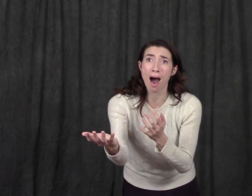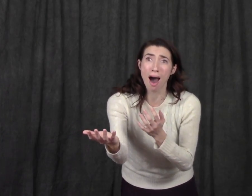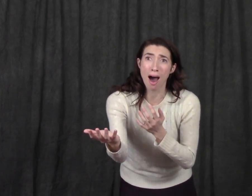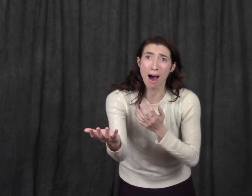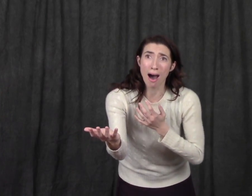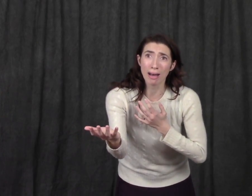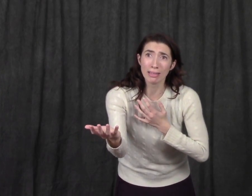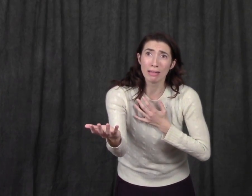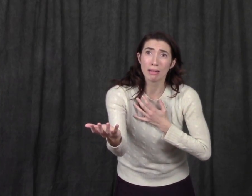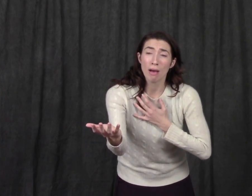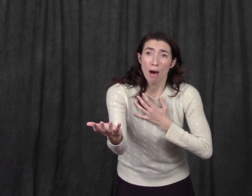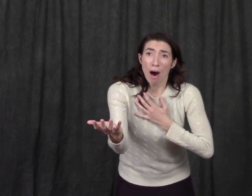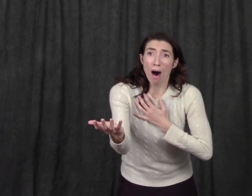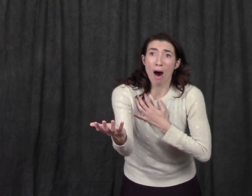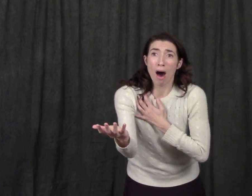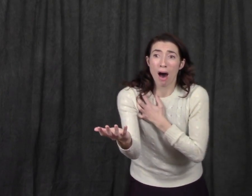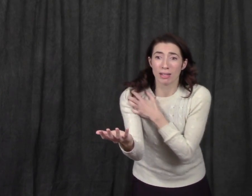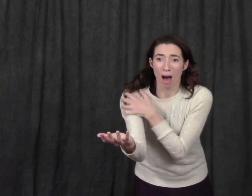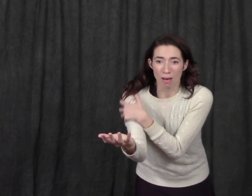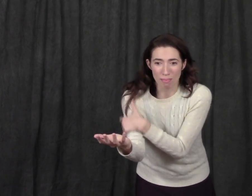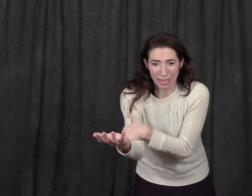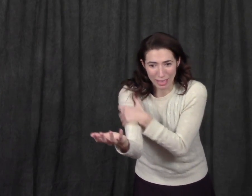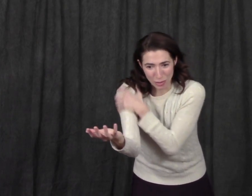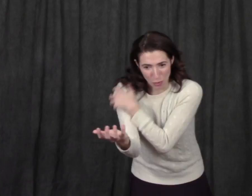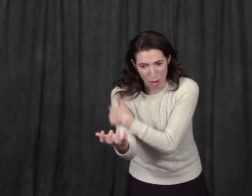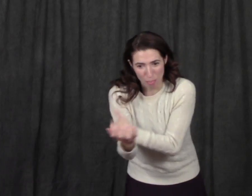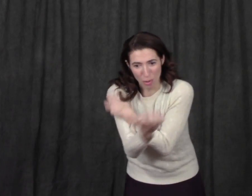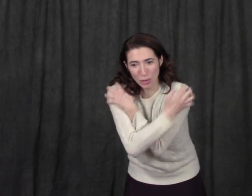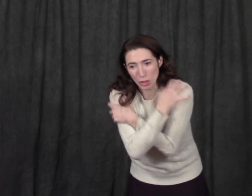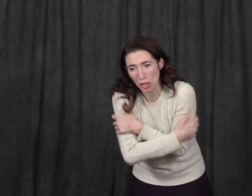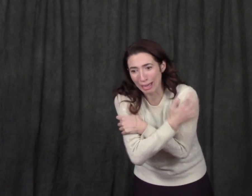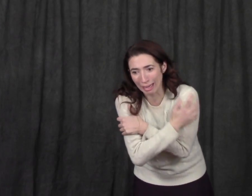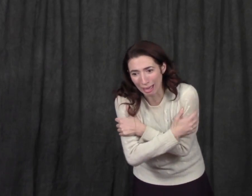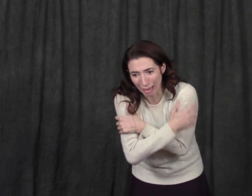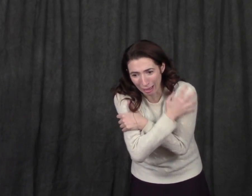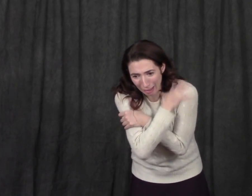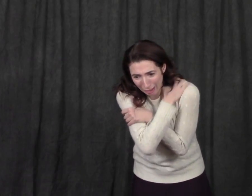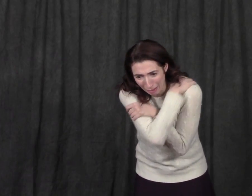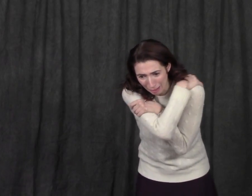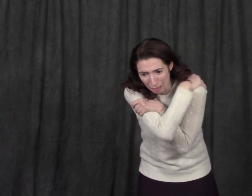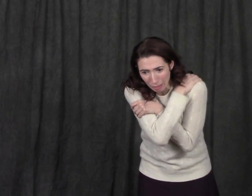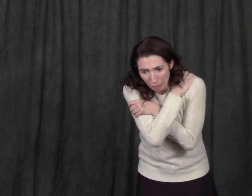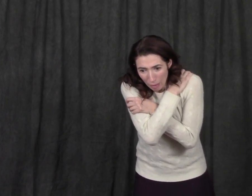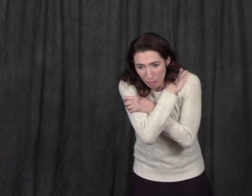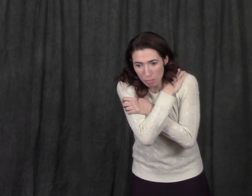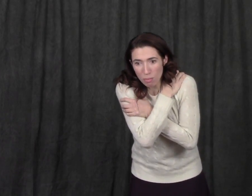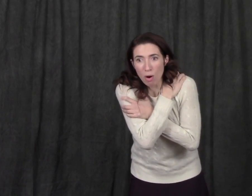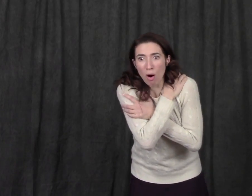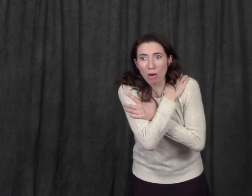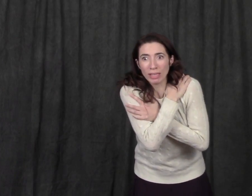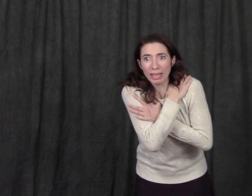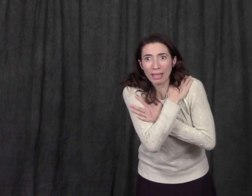on a miserable chilly morning,